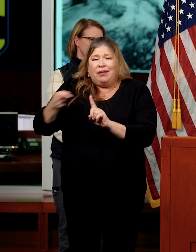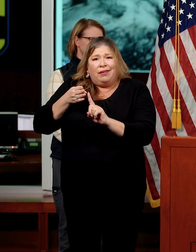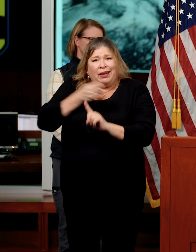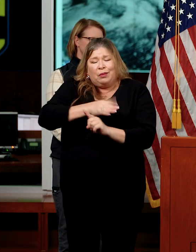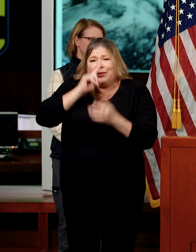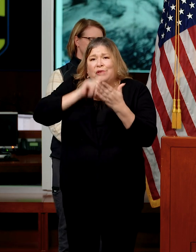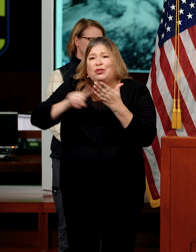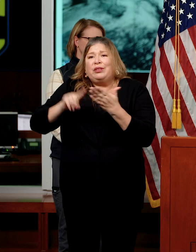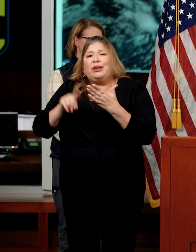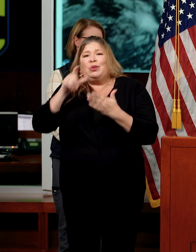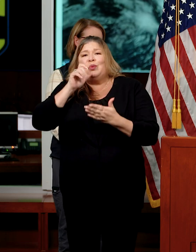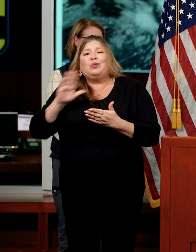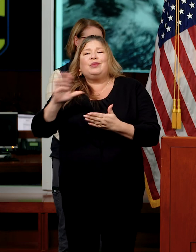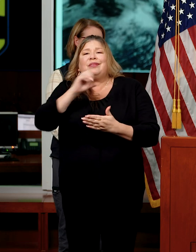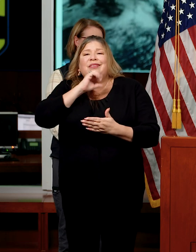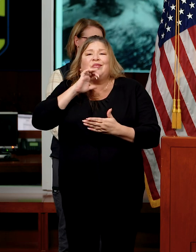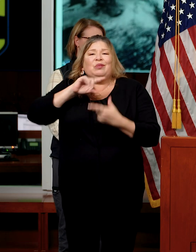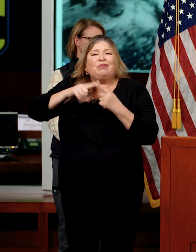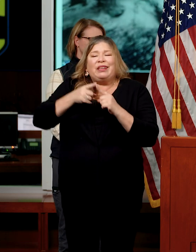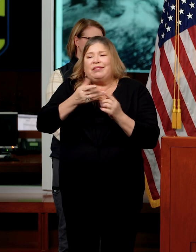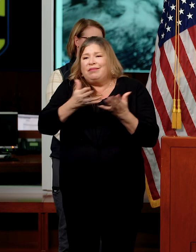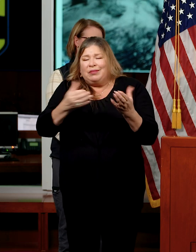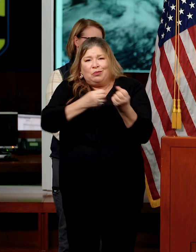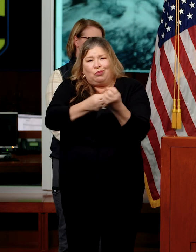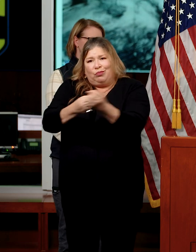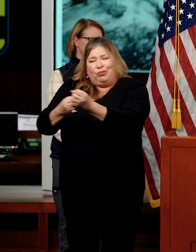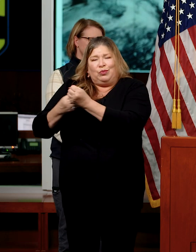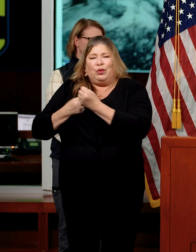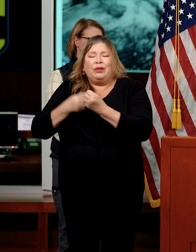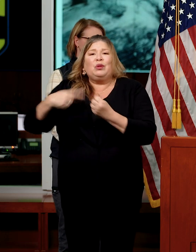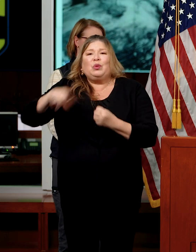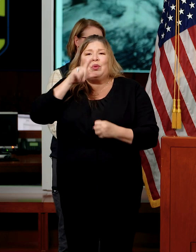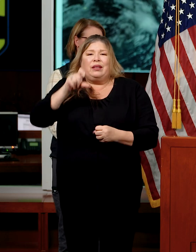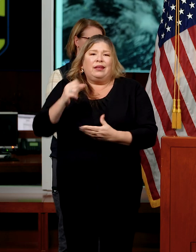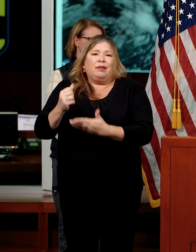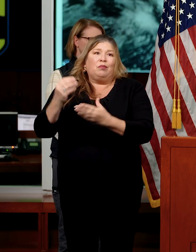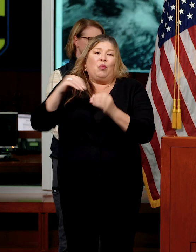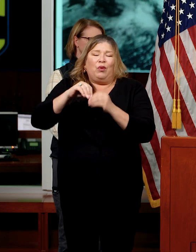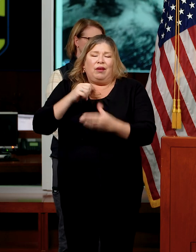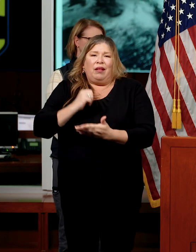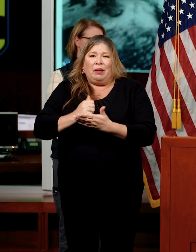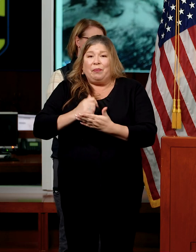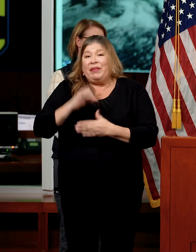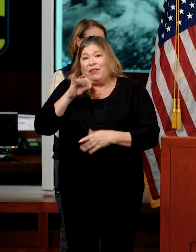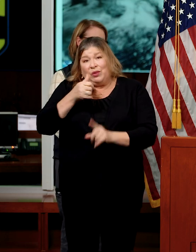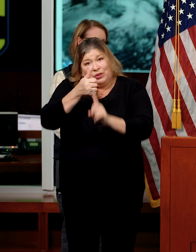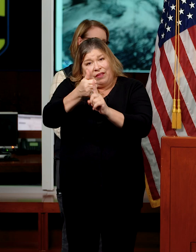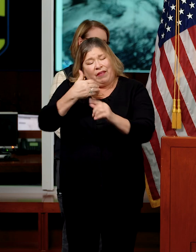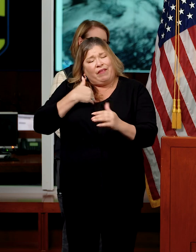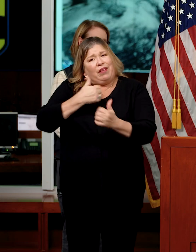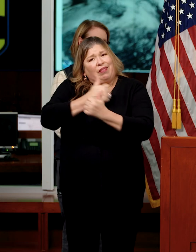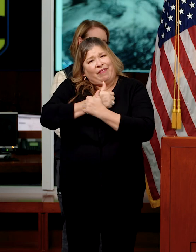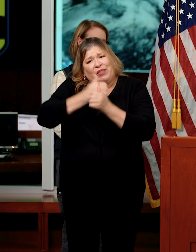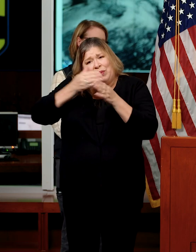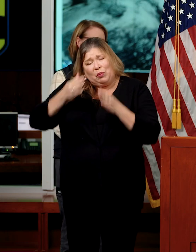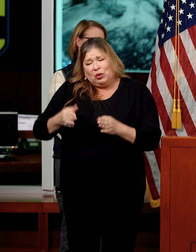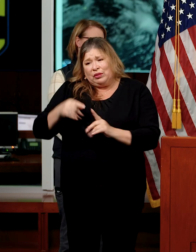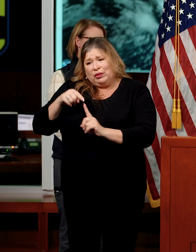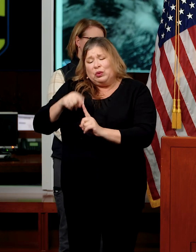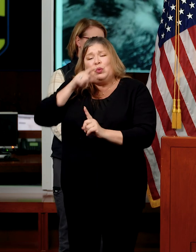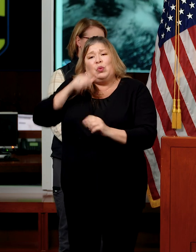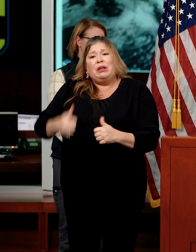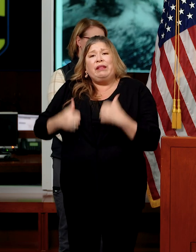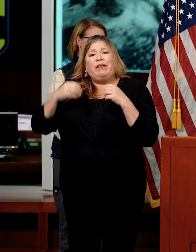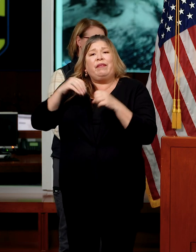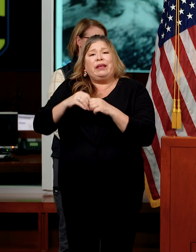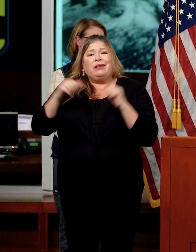adults and persons in your life, and support those who might need additional help. And again, if you have a loved one currently living in one